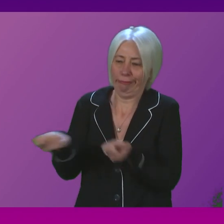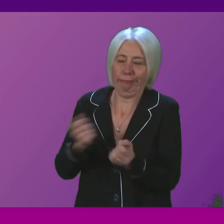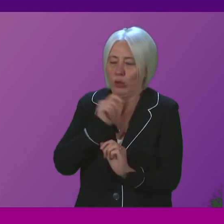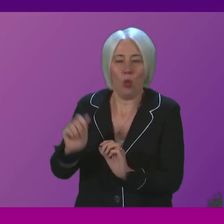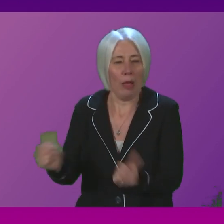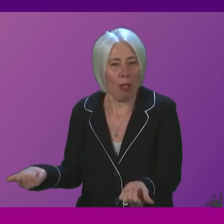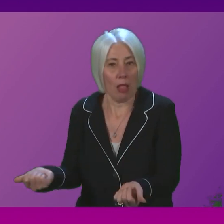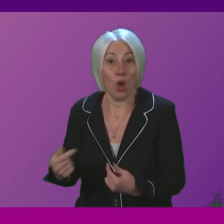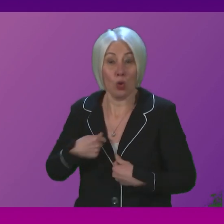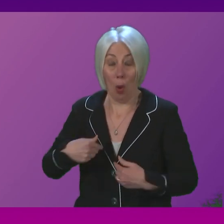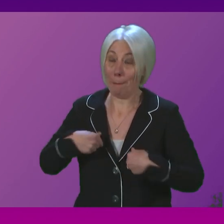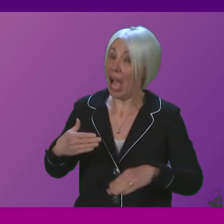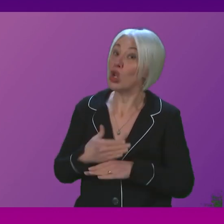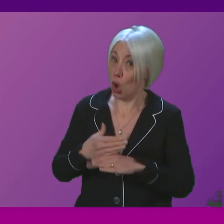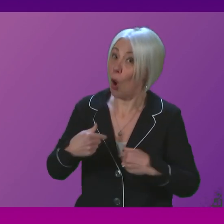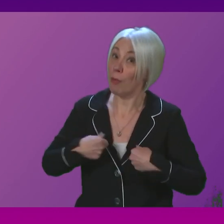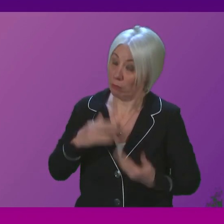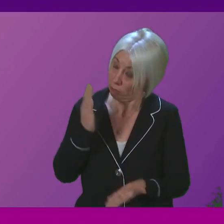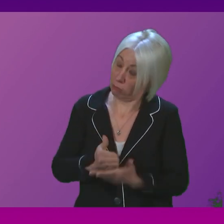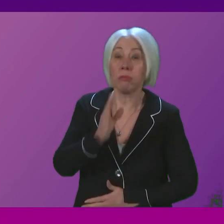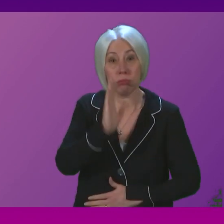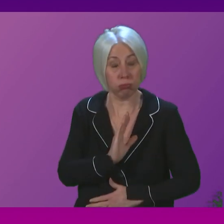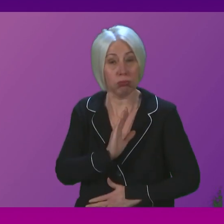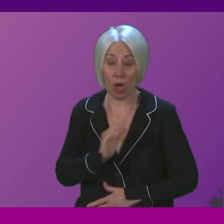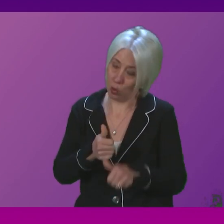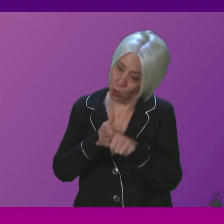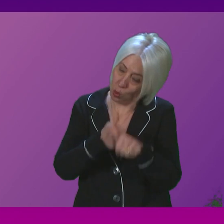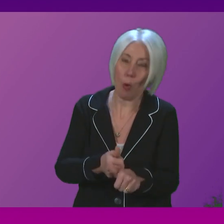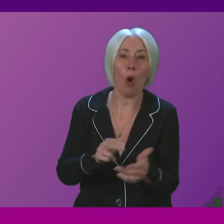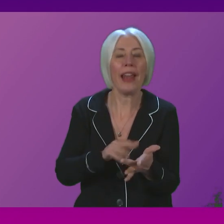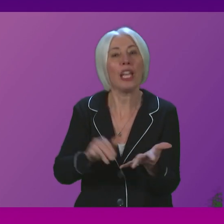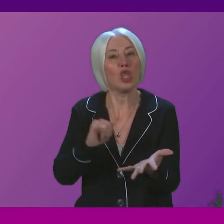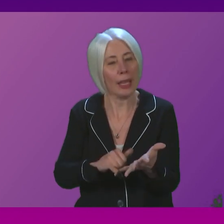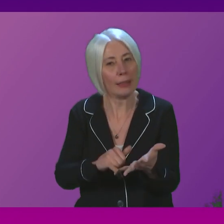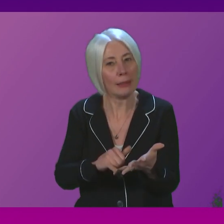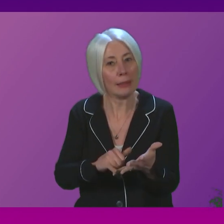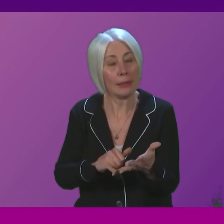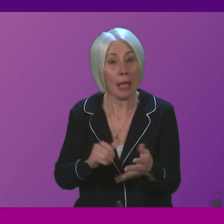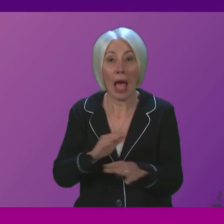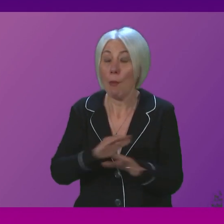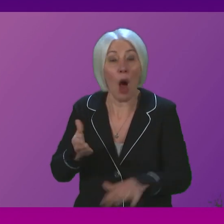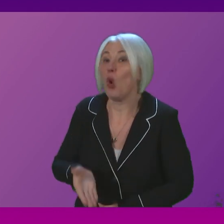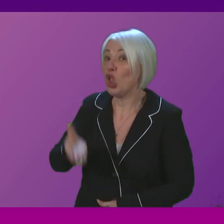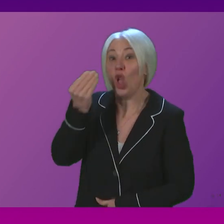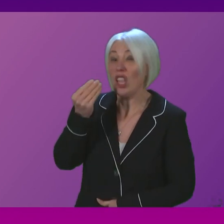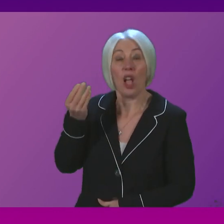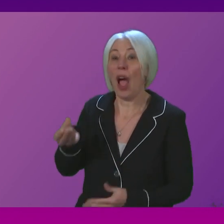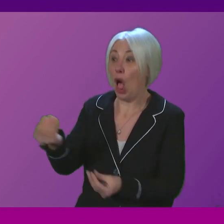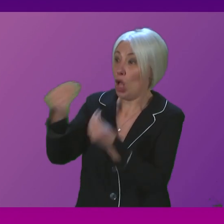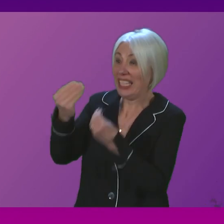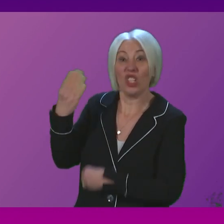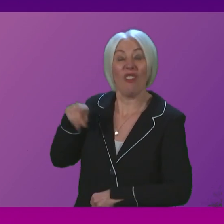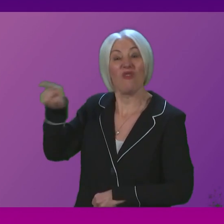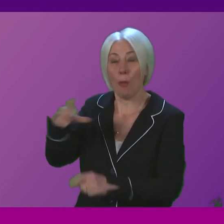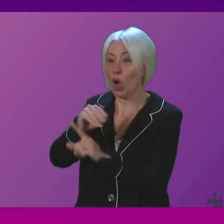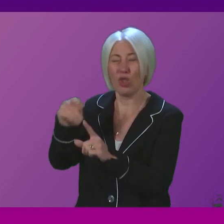I'll continue to take my job seriously to support the NHS, but I will take no lessons from Conservatives who are making